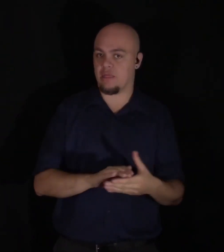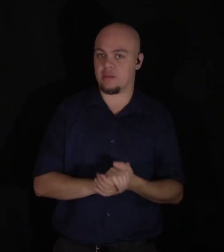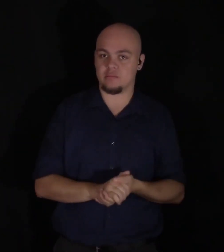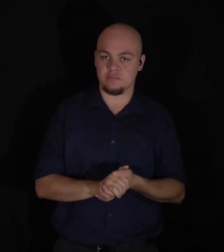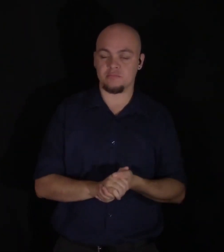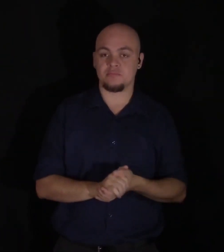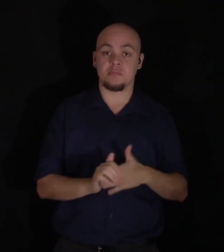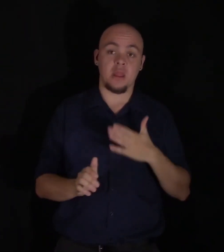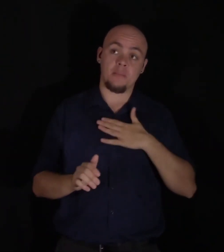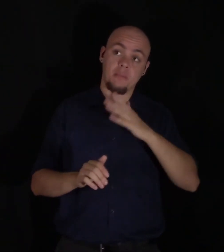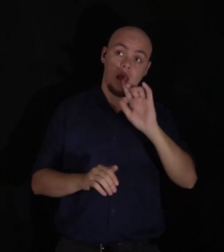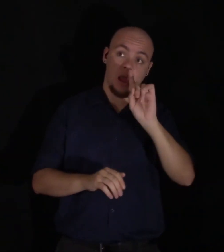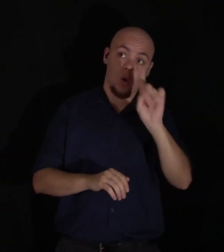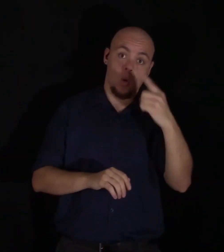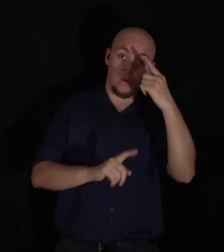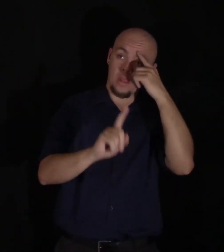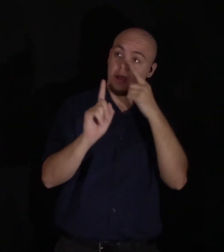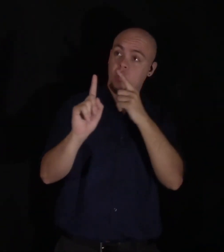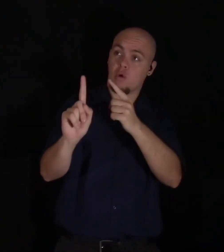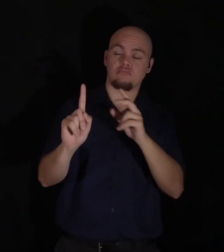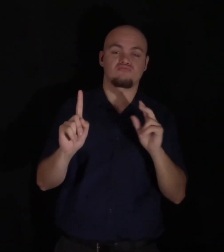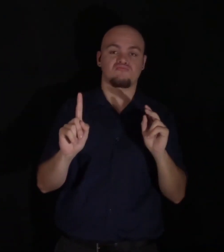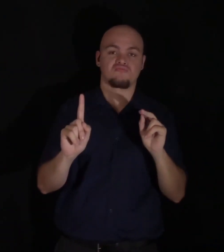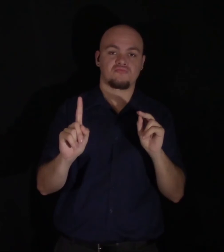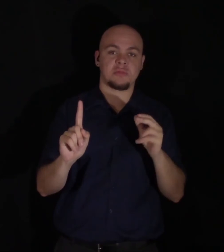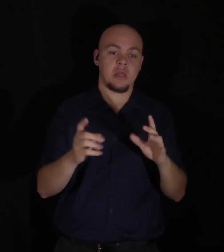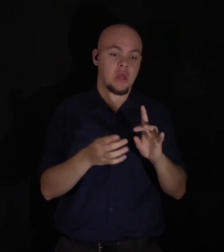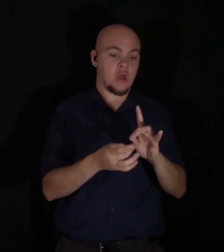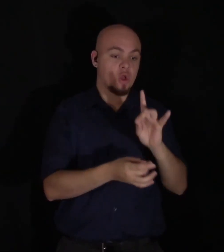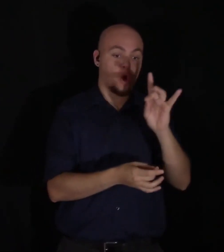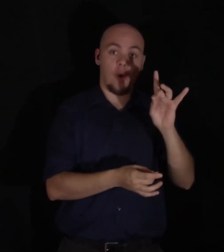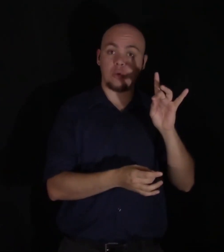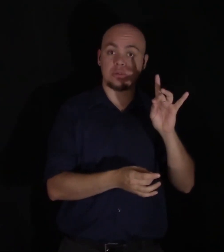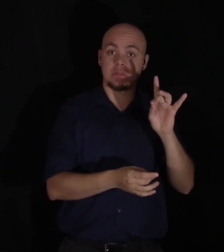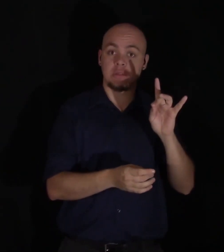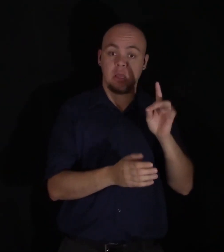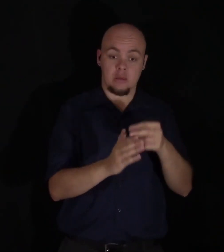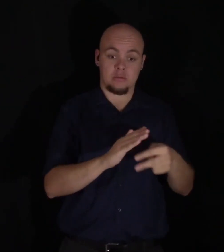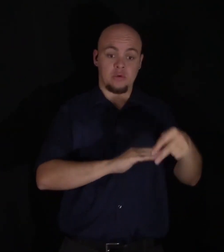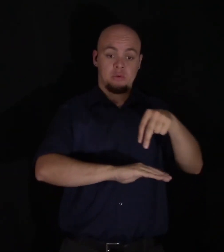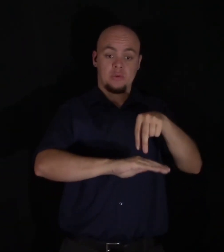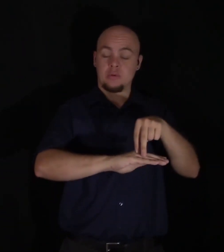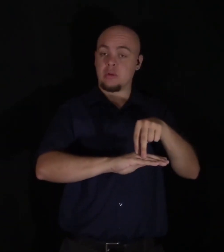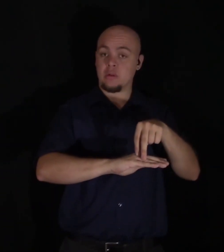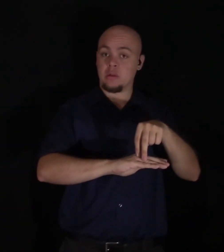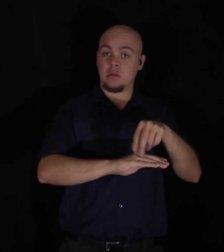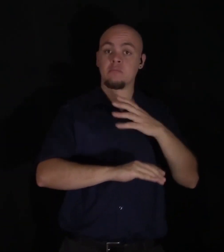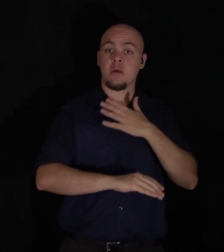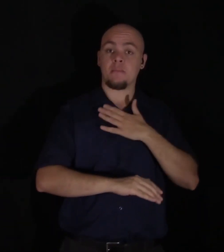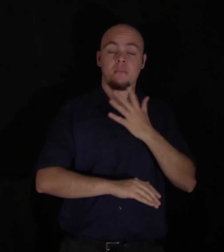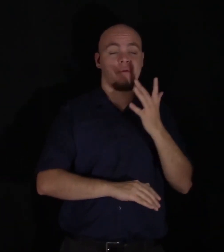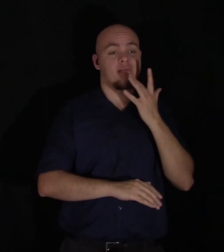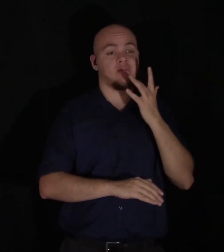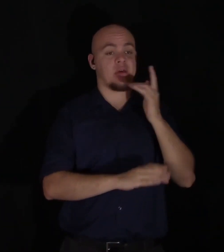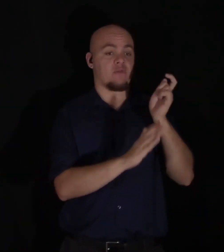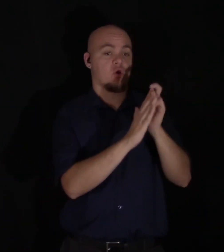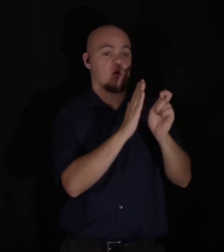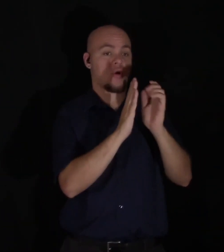visions. The raising of ghosts or devils was a promise liberally accorded by my favorite authors, the fulfillment of